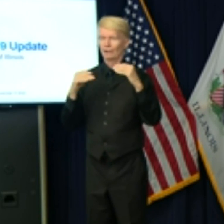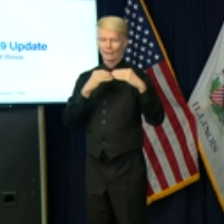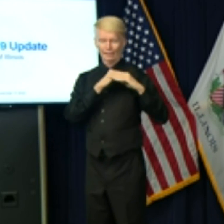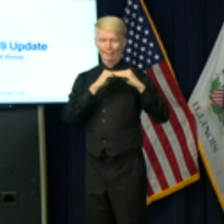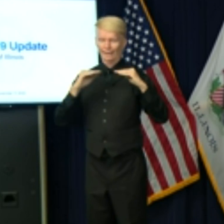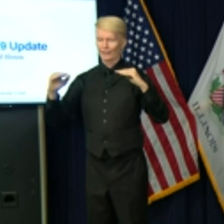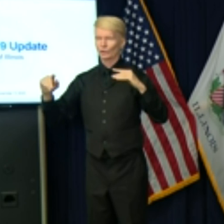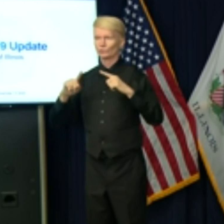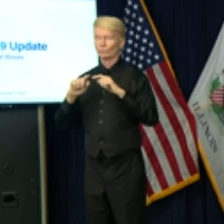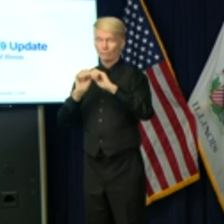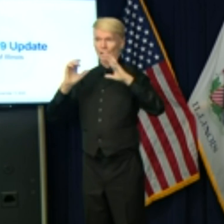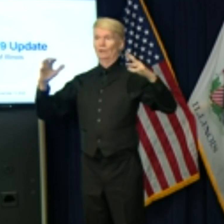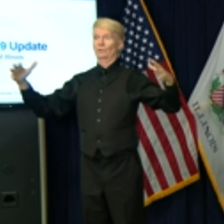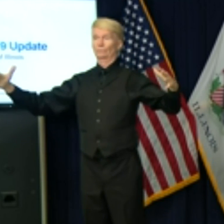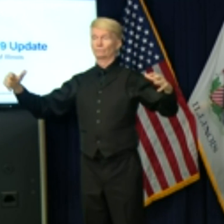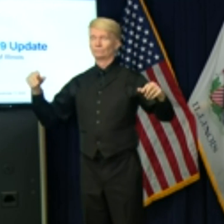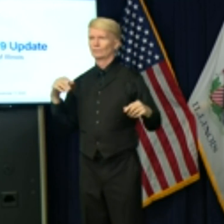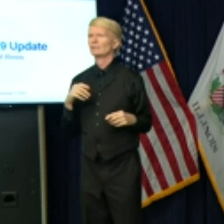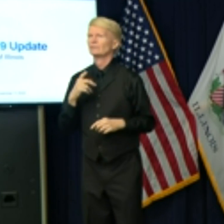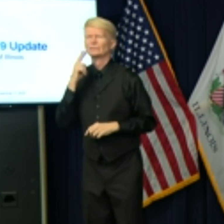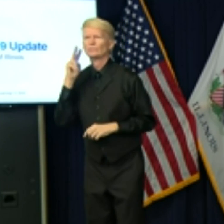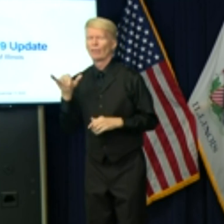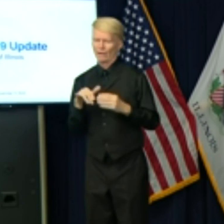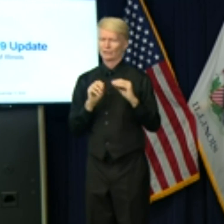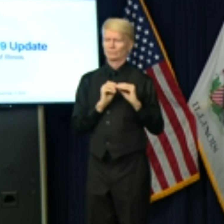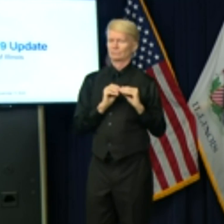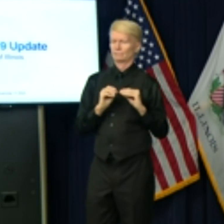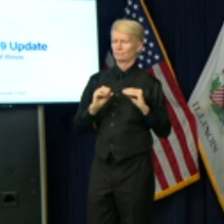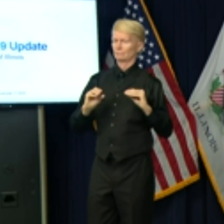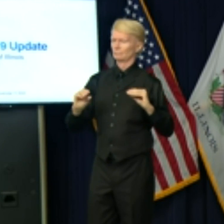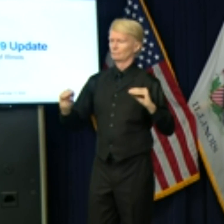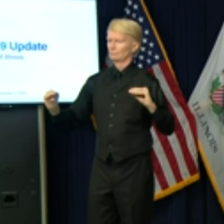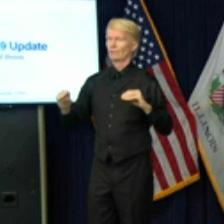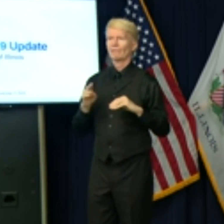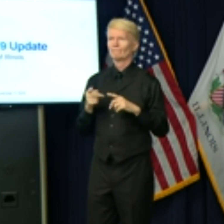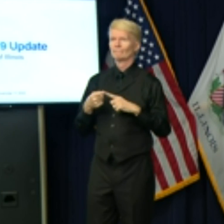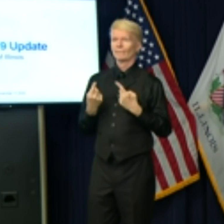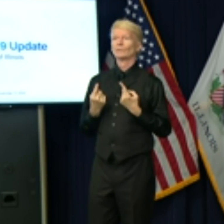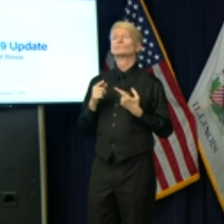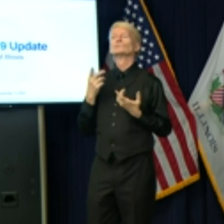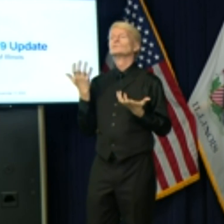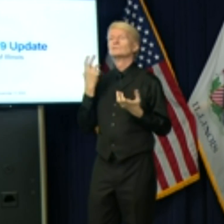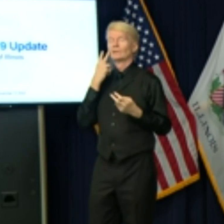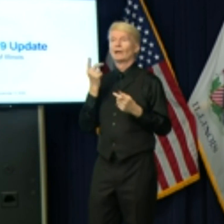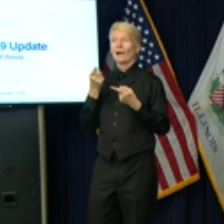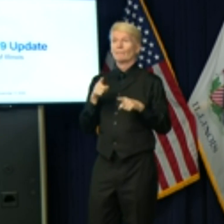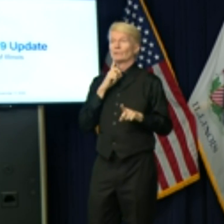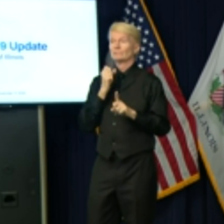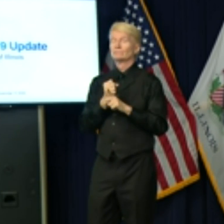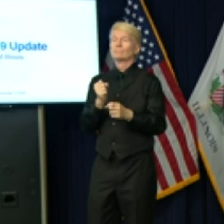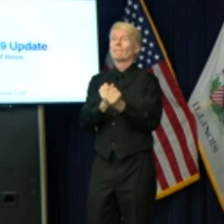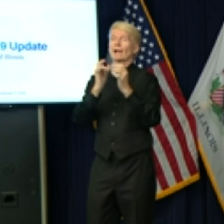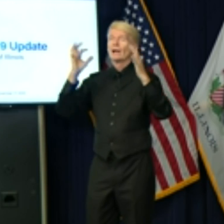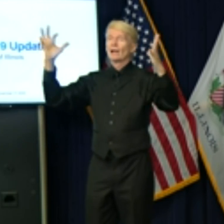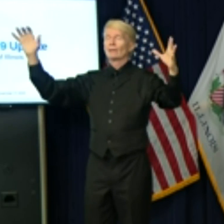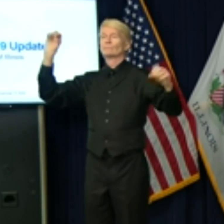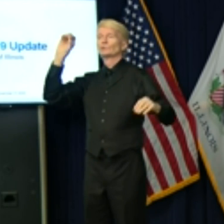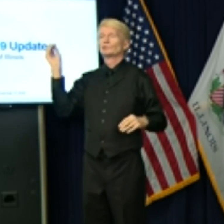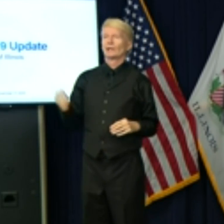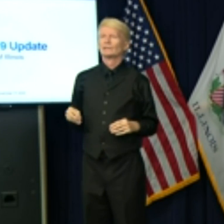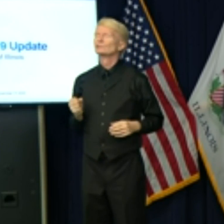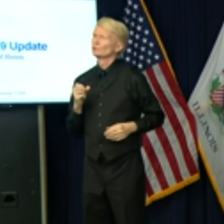to exponential, and we were watching that very closely. And so it's at that point that it was clear that we needed to put